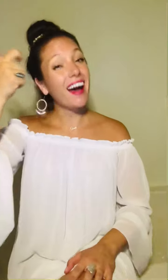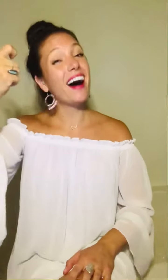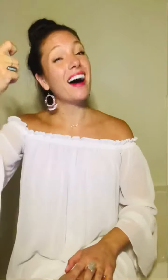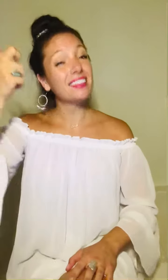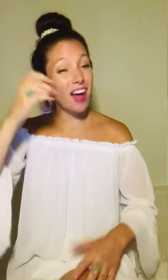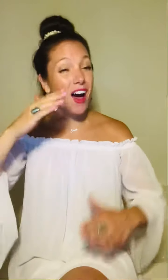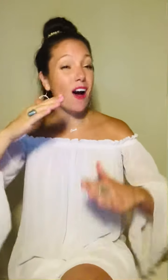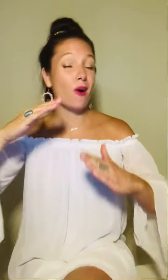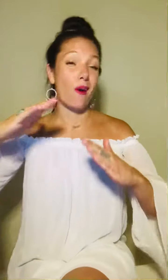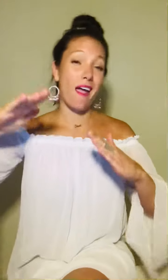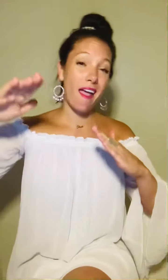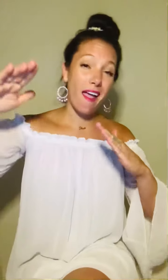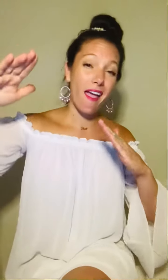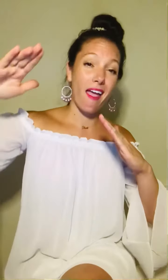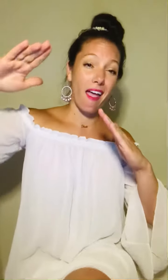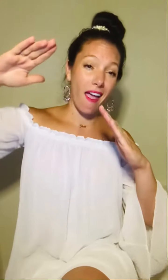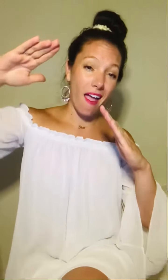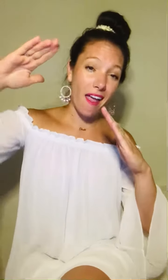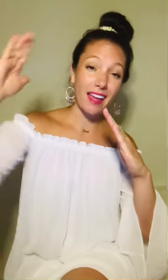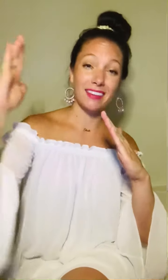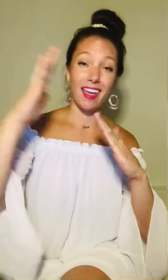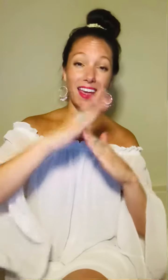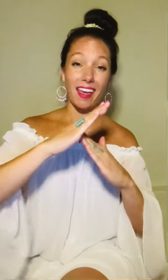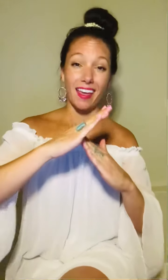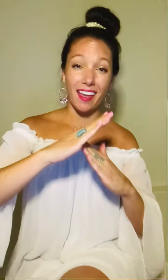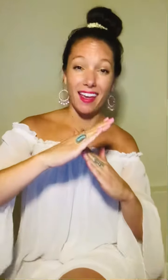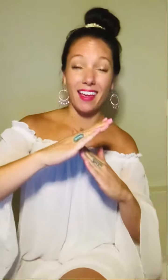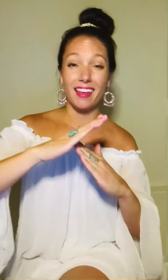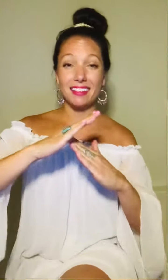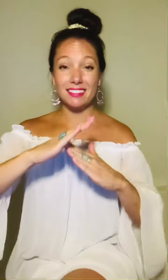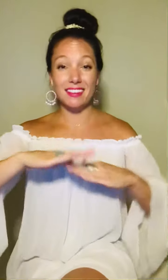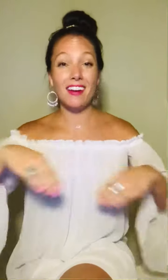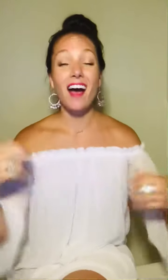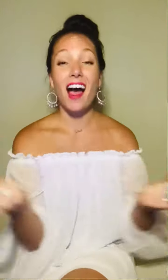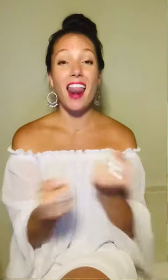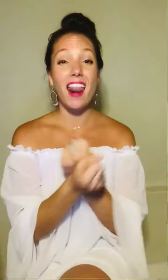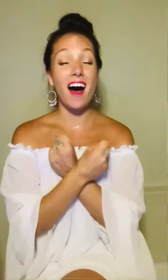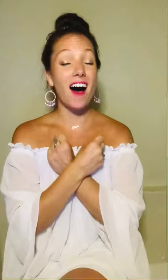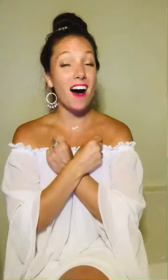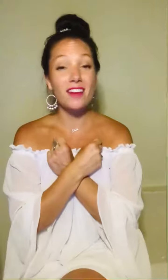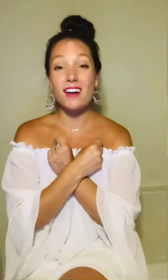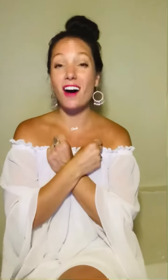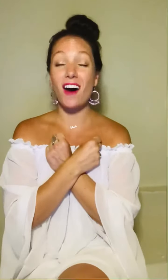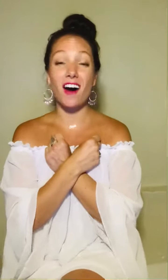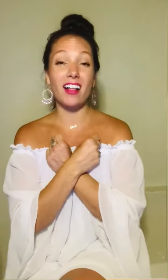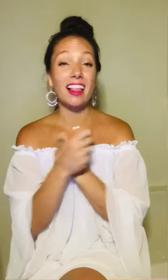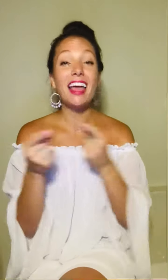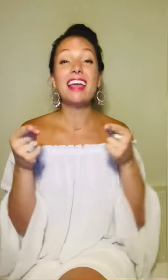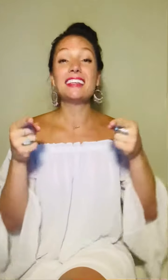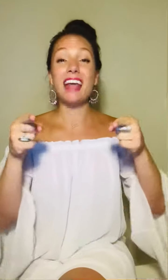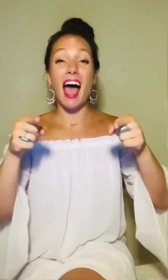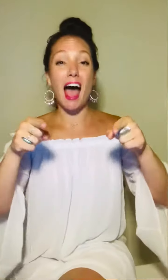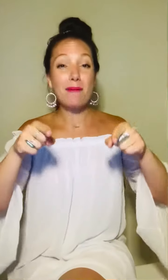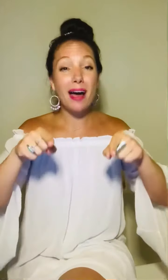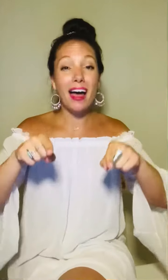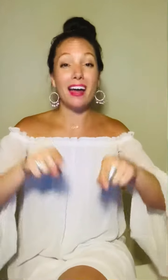the greatest love of all is happening